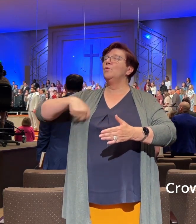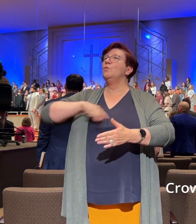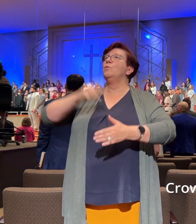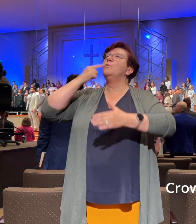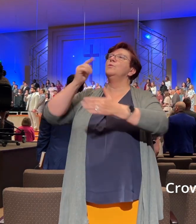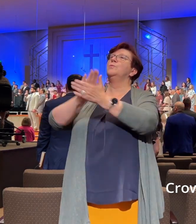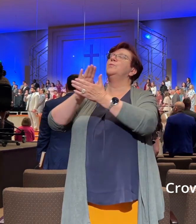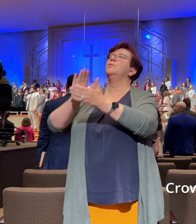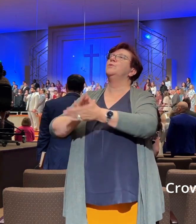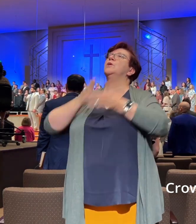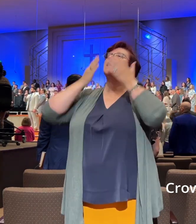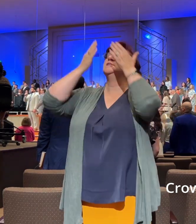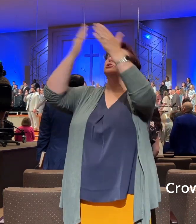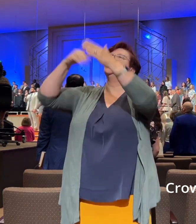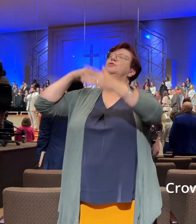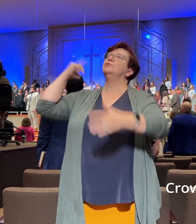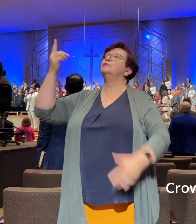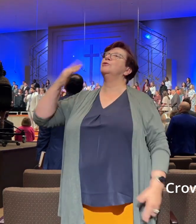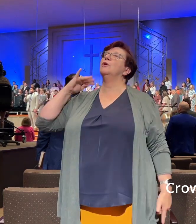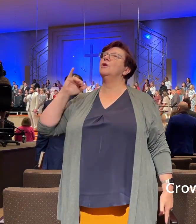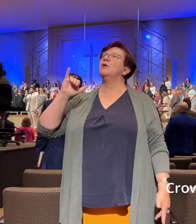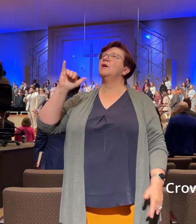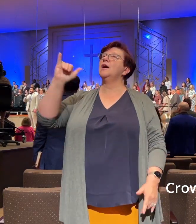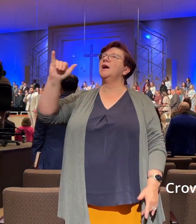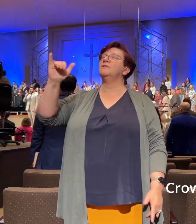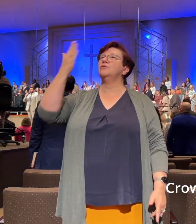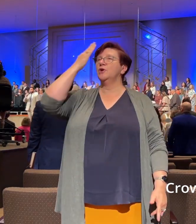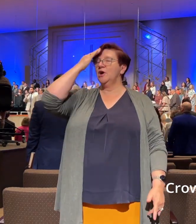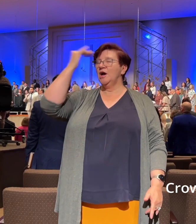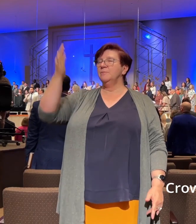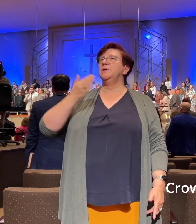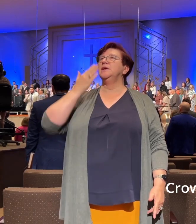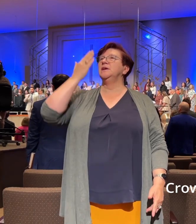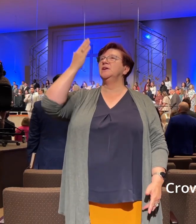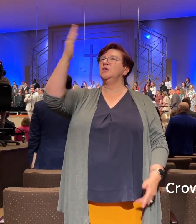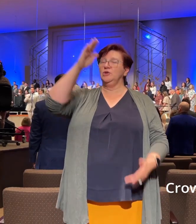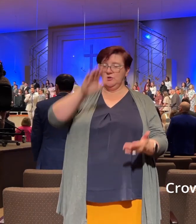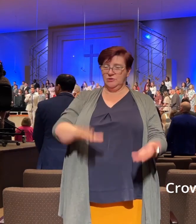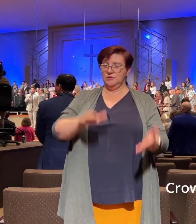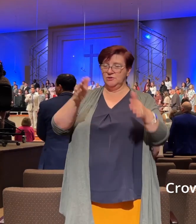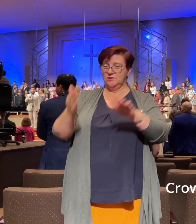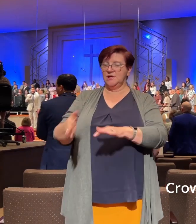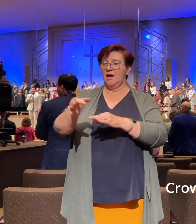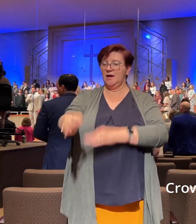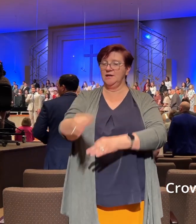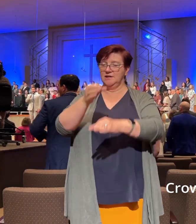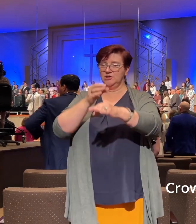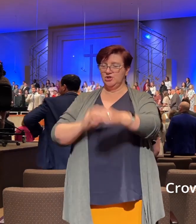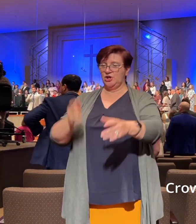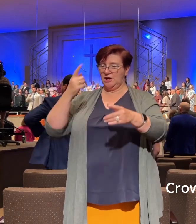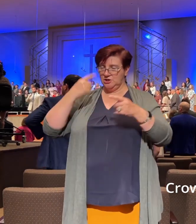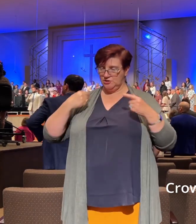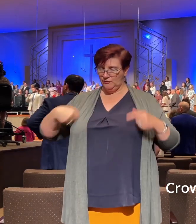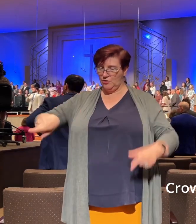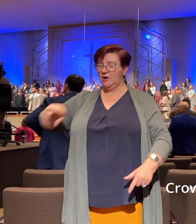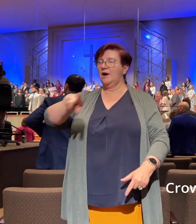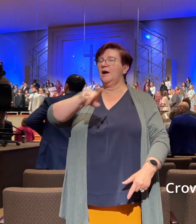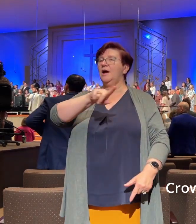praise, for Thou for us hast died. Be